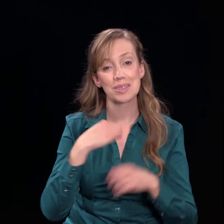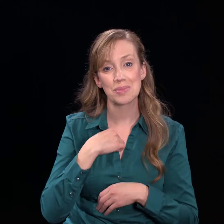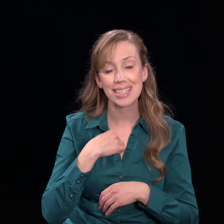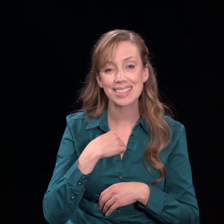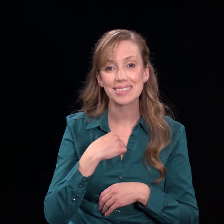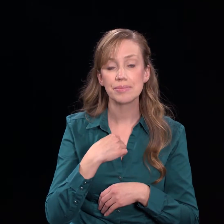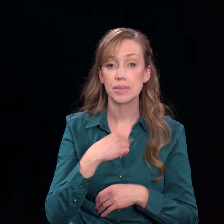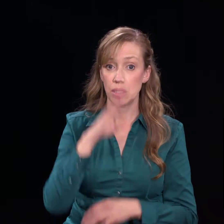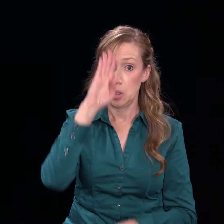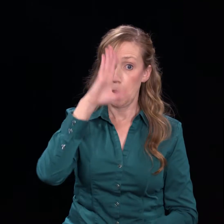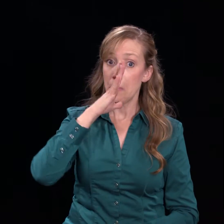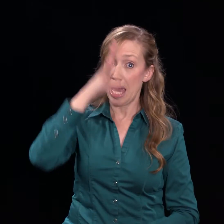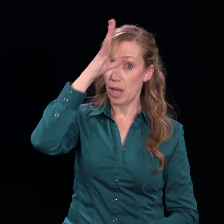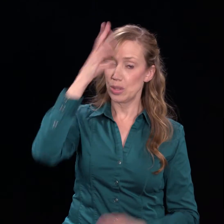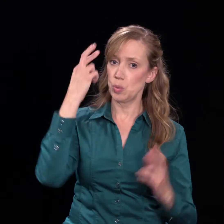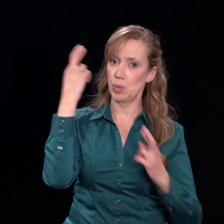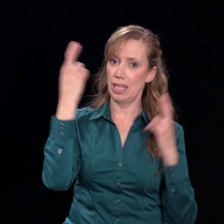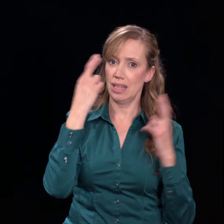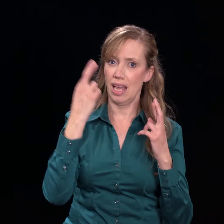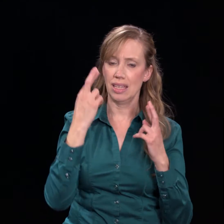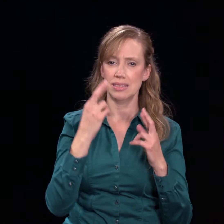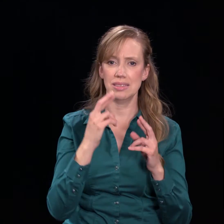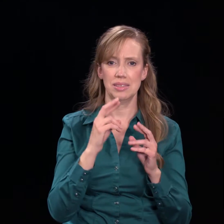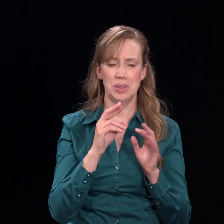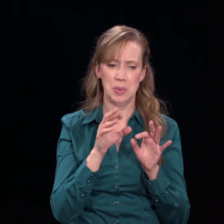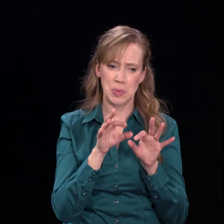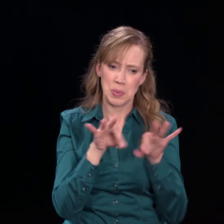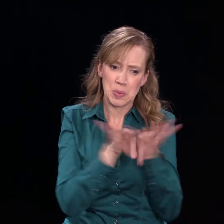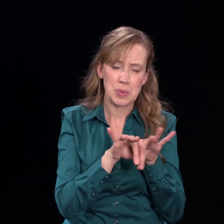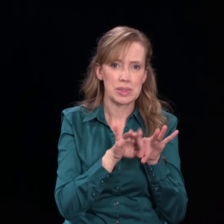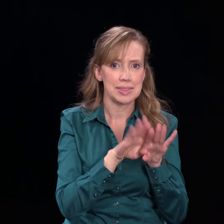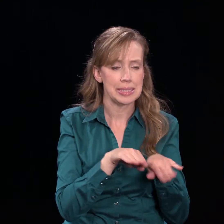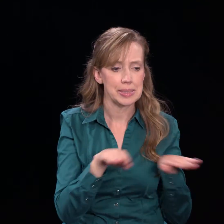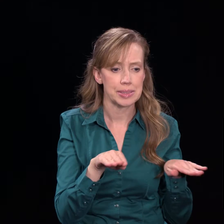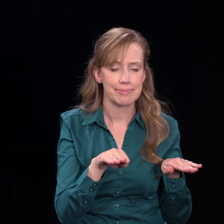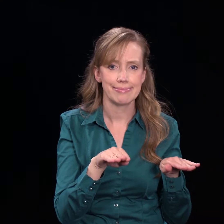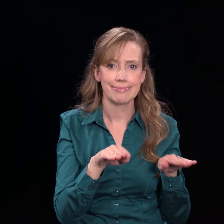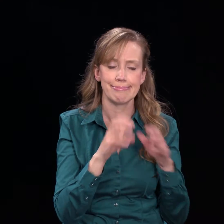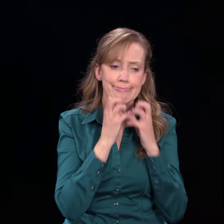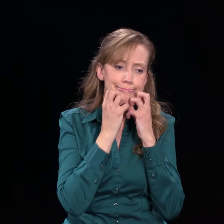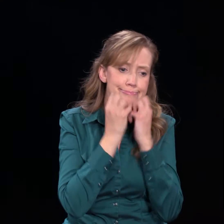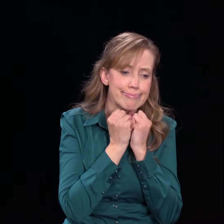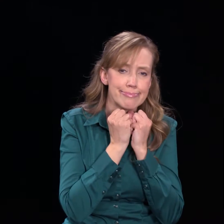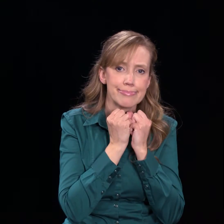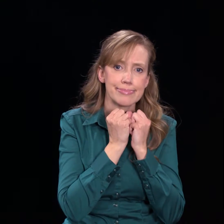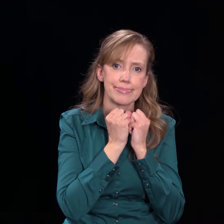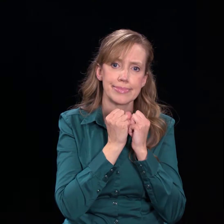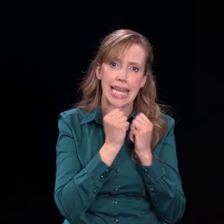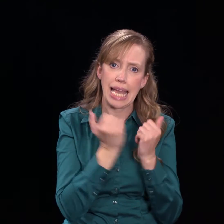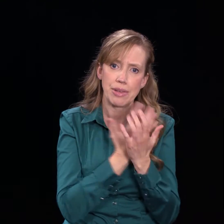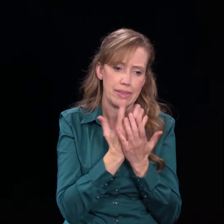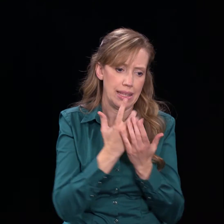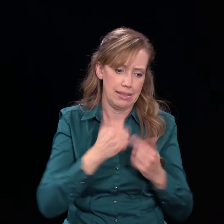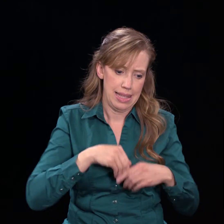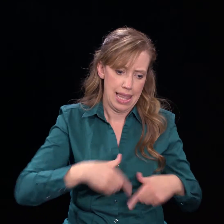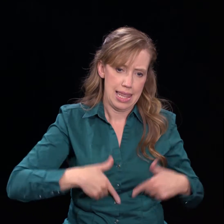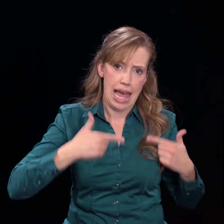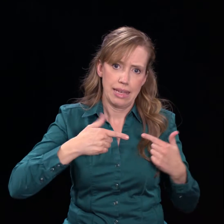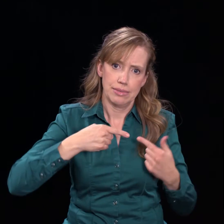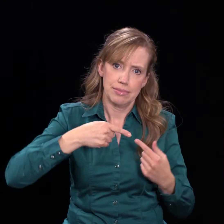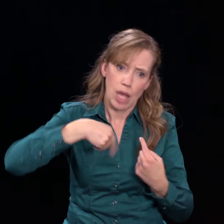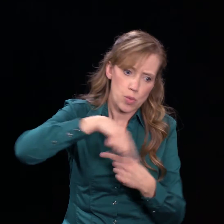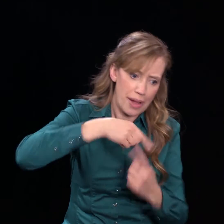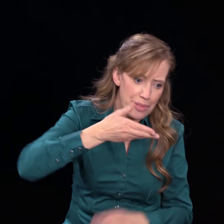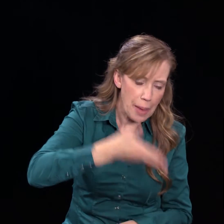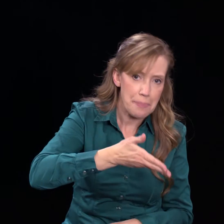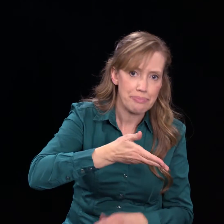Thanks for joining me. Parents realize there's nothing more important in the world than their children. Life revolves around them,